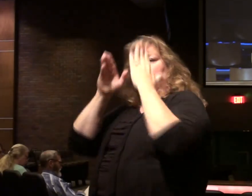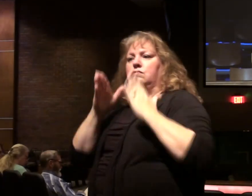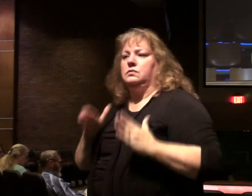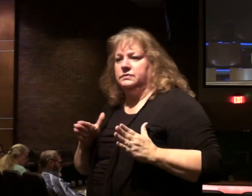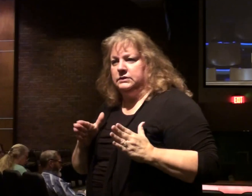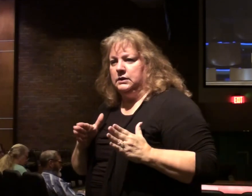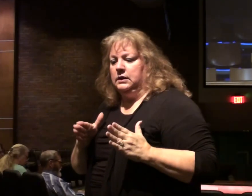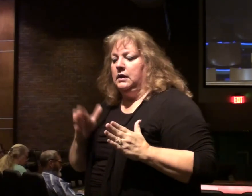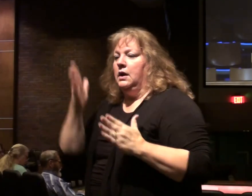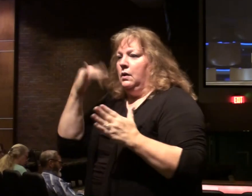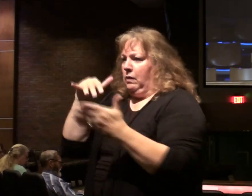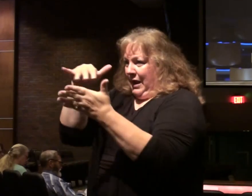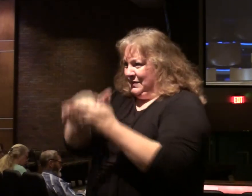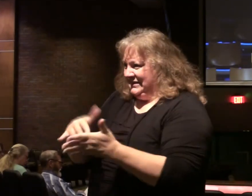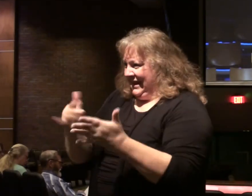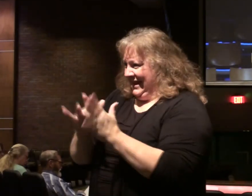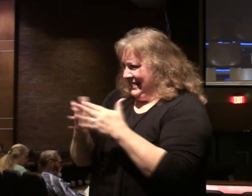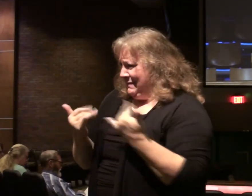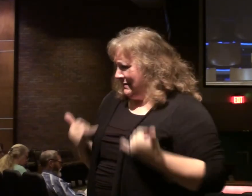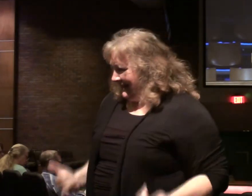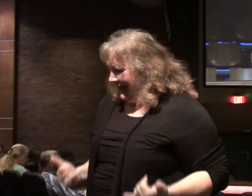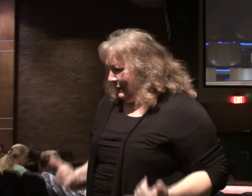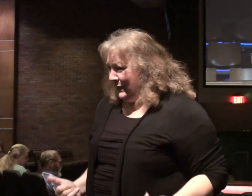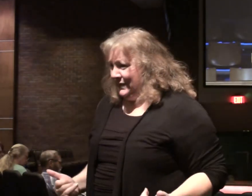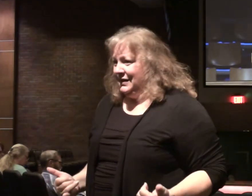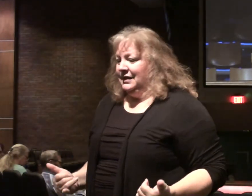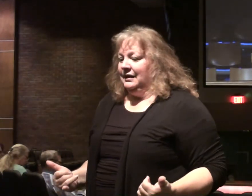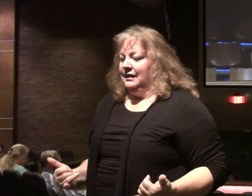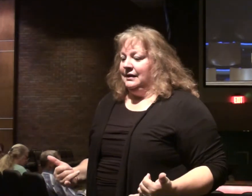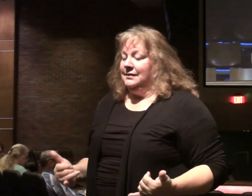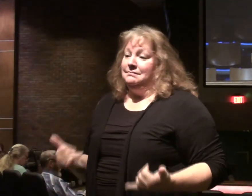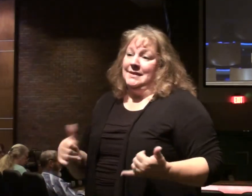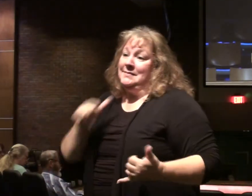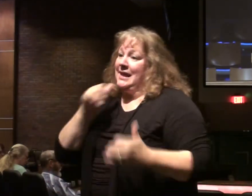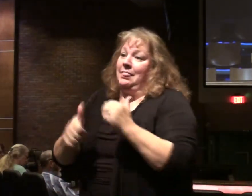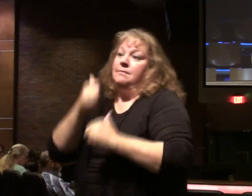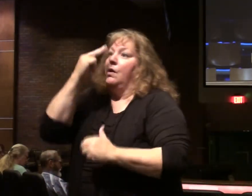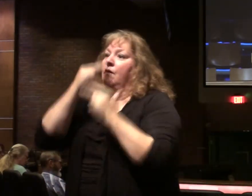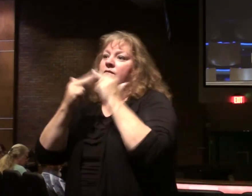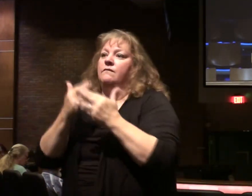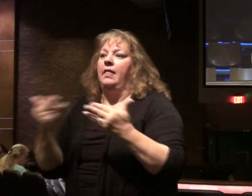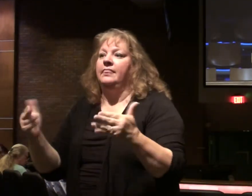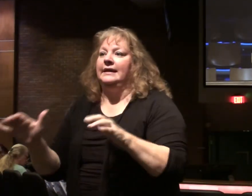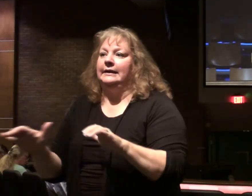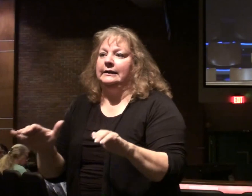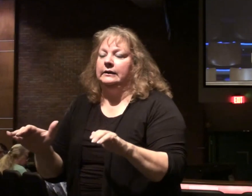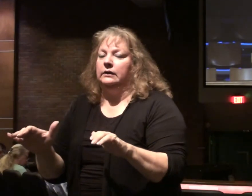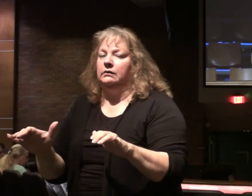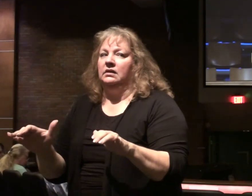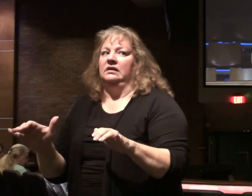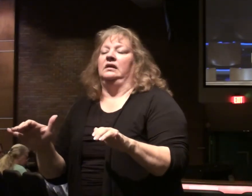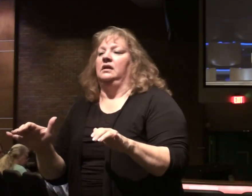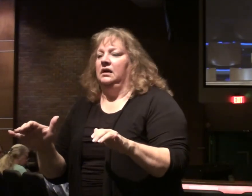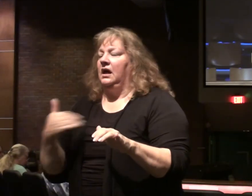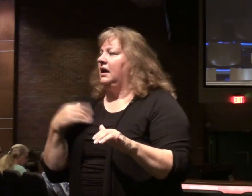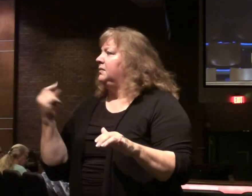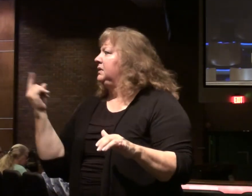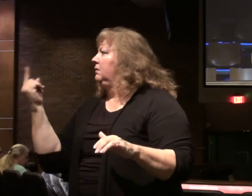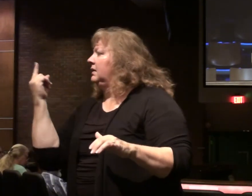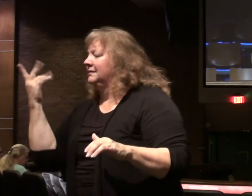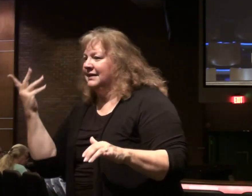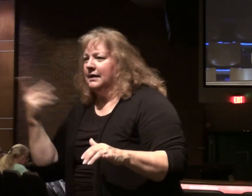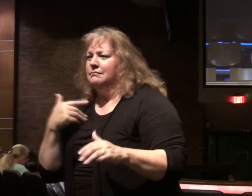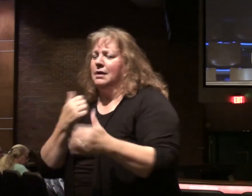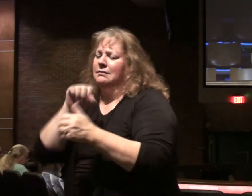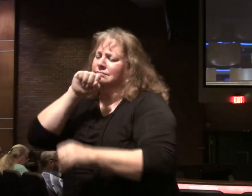This is why we're studying the word right now. It's not the most fun thing, maybe, on an outward way to be doing right now. But we